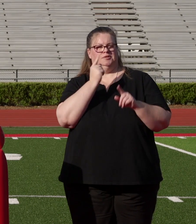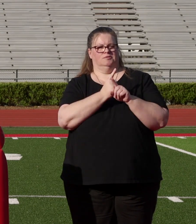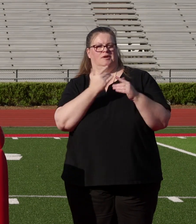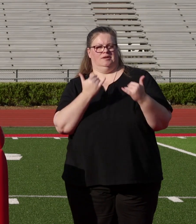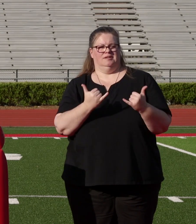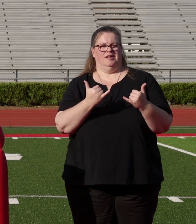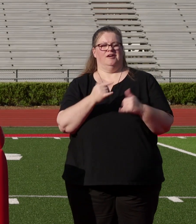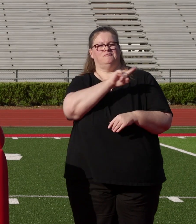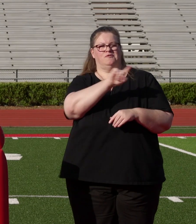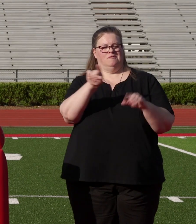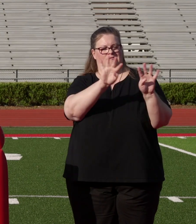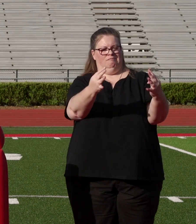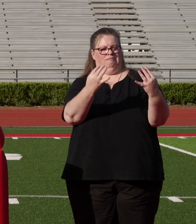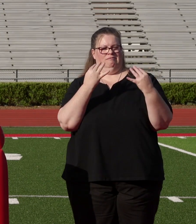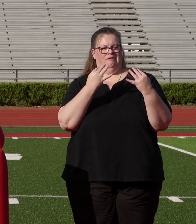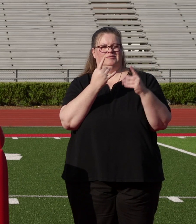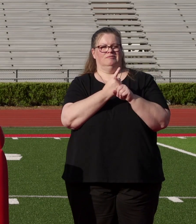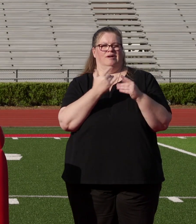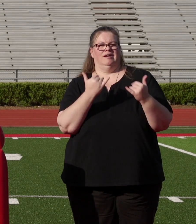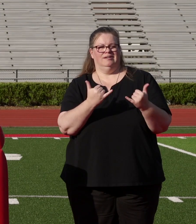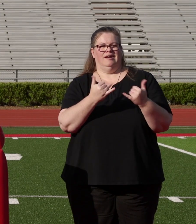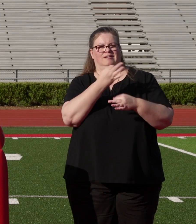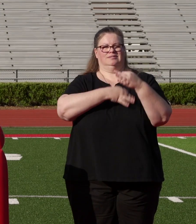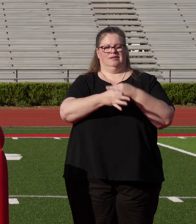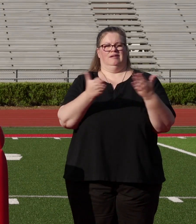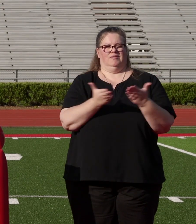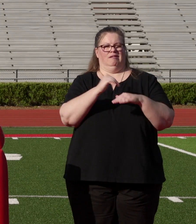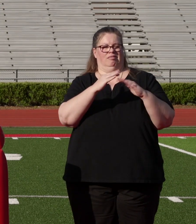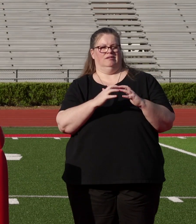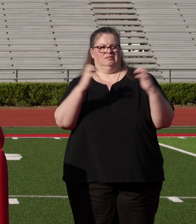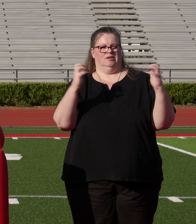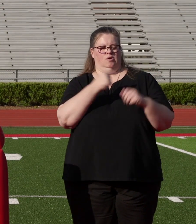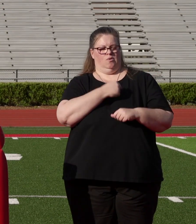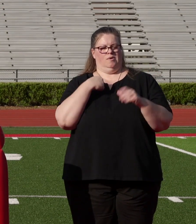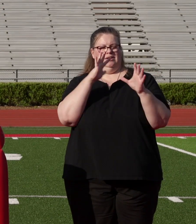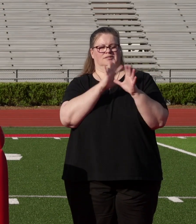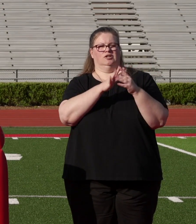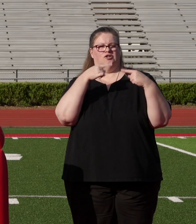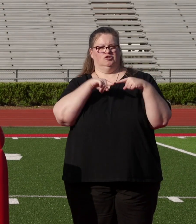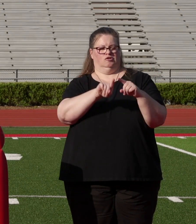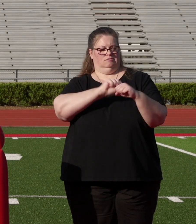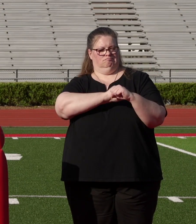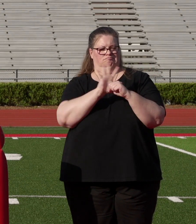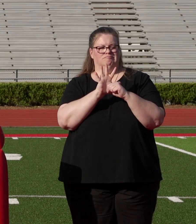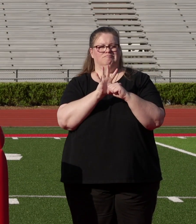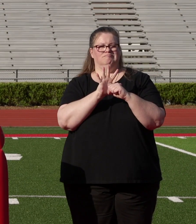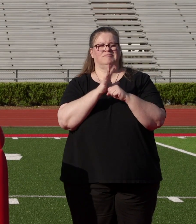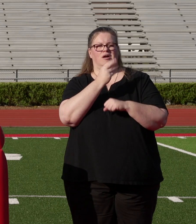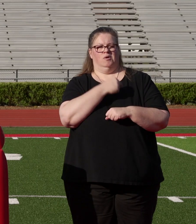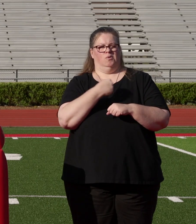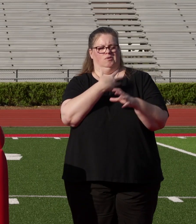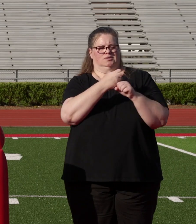rather than here seated at W. Claire Harris Stadium. Because we are seniors during the only pandemic in the past century, we've in general